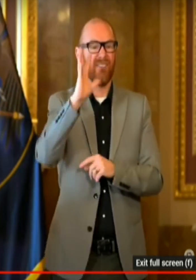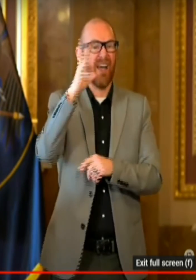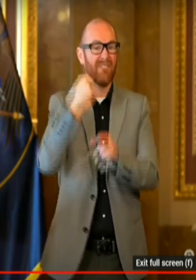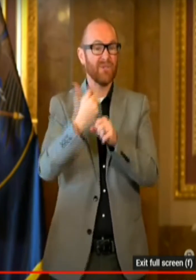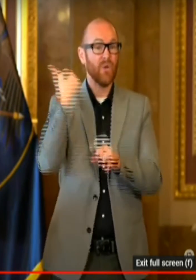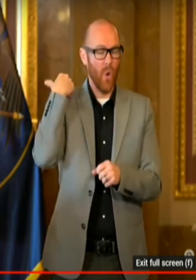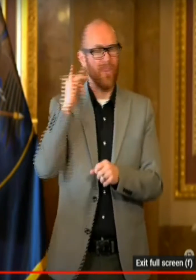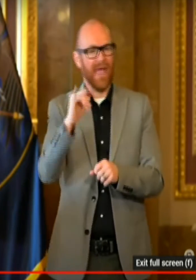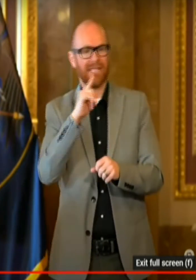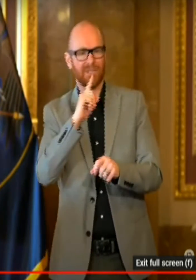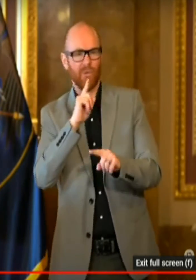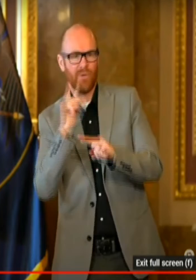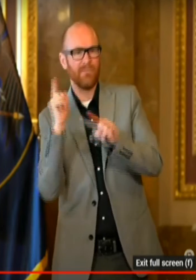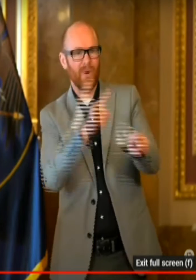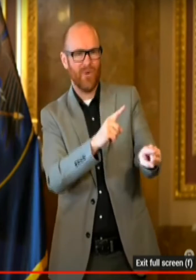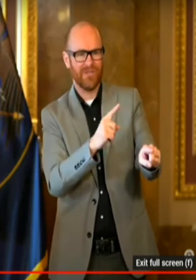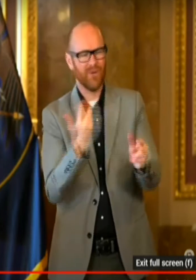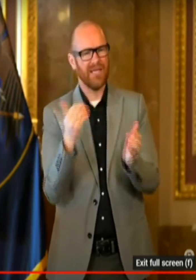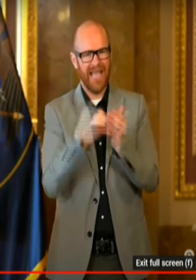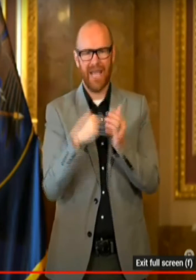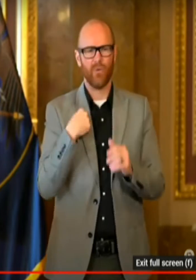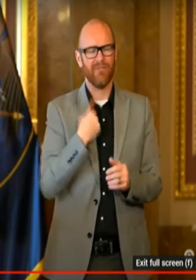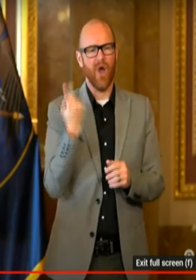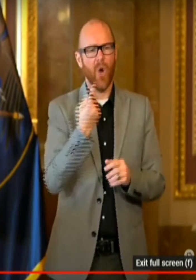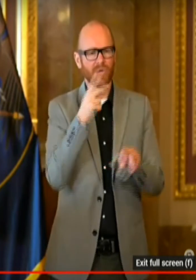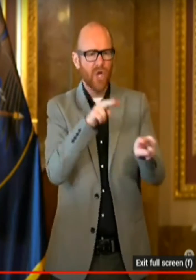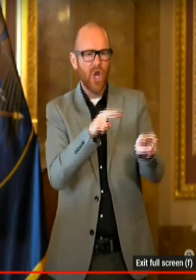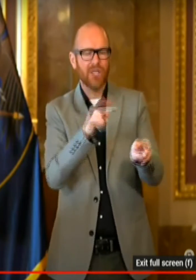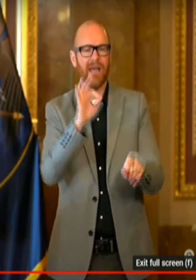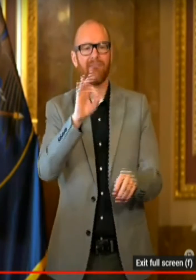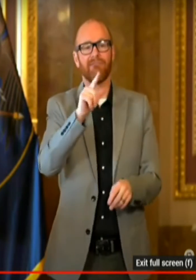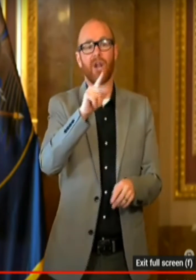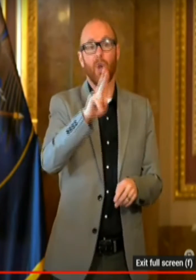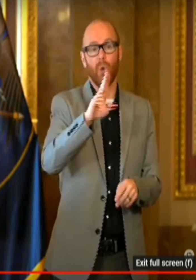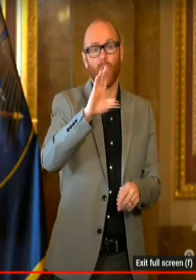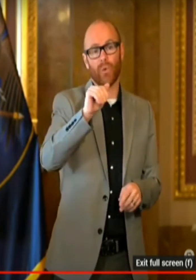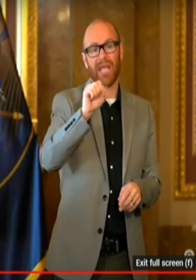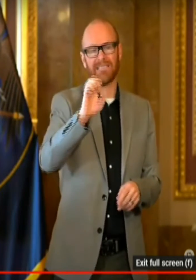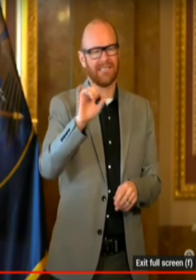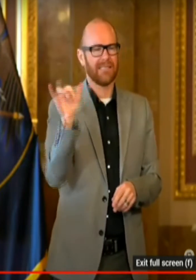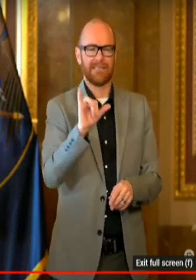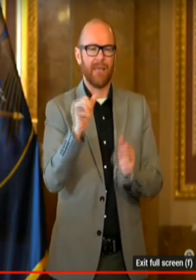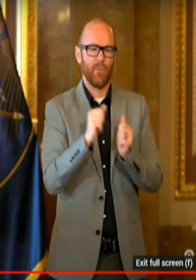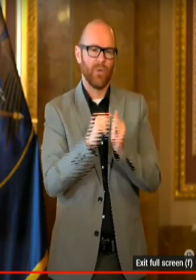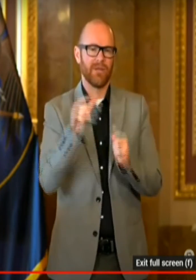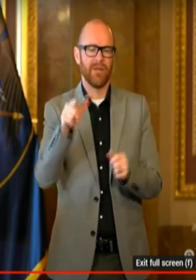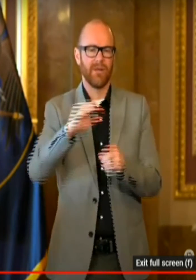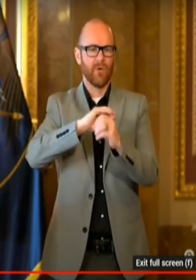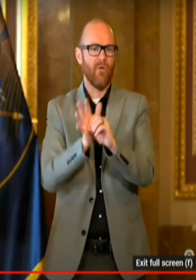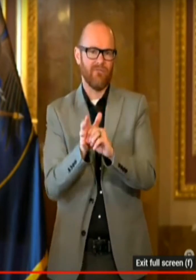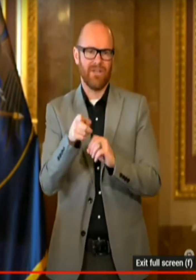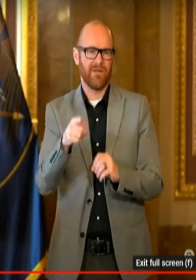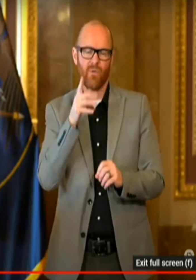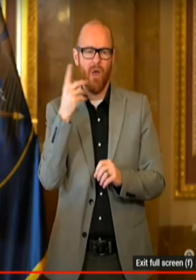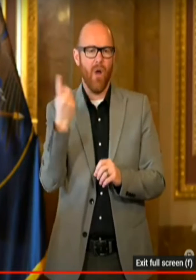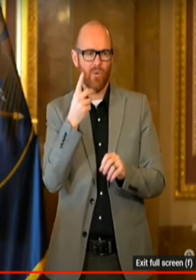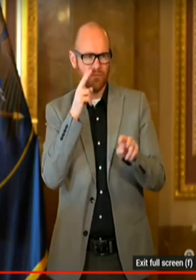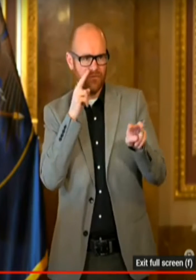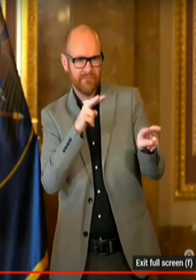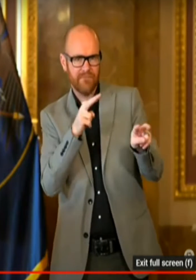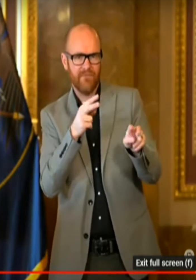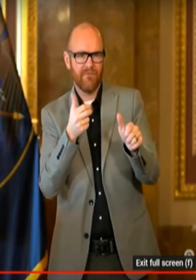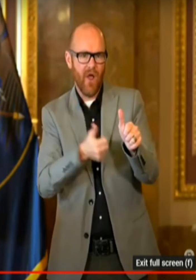And so we have always been tracking those flu cases, right? And so that will continue the way it always has. But